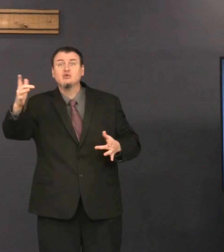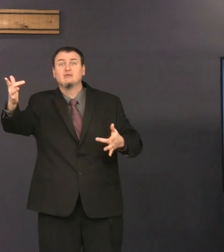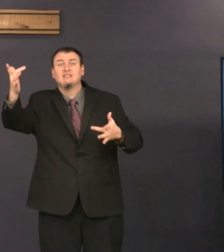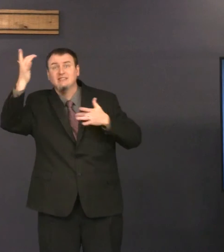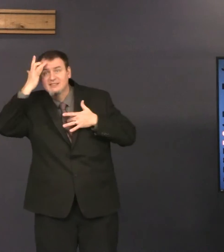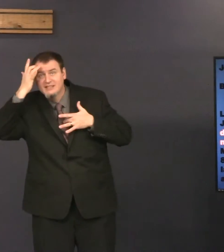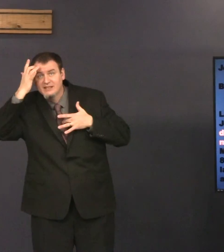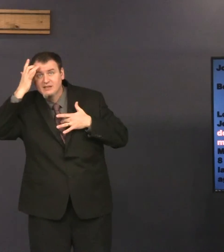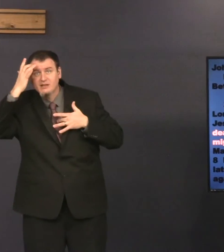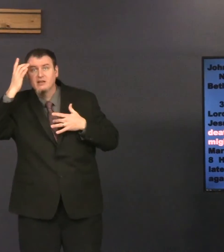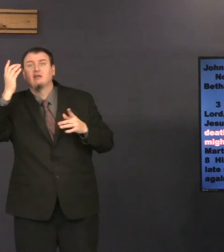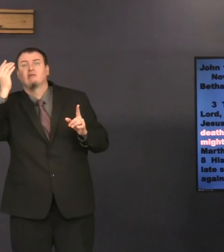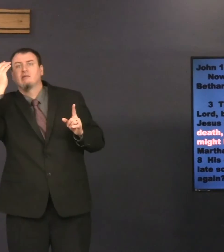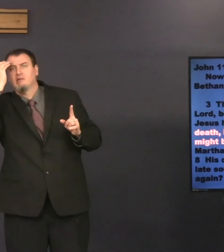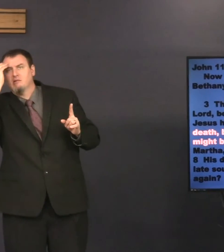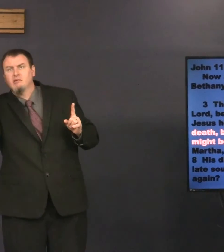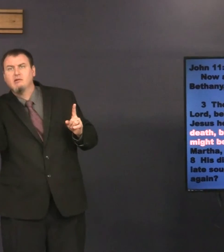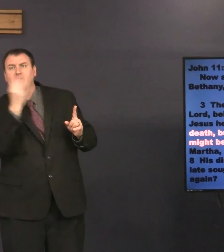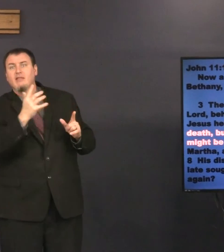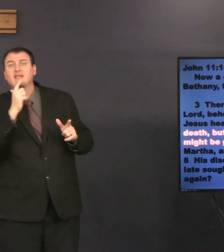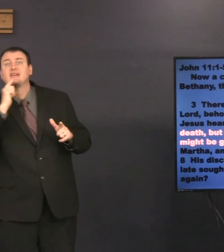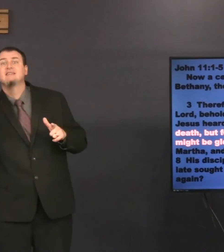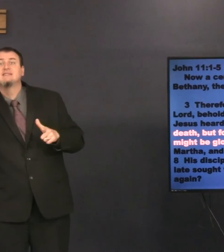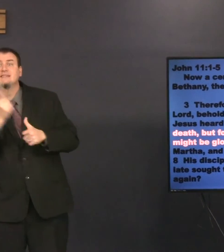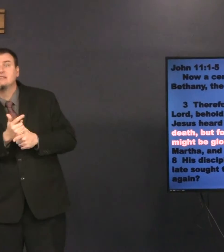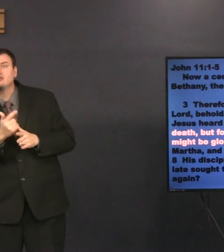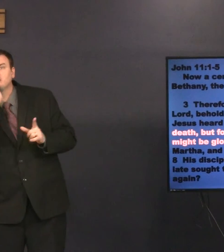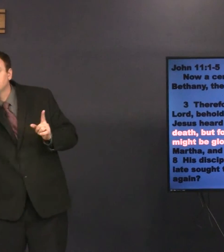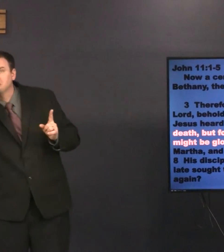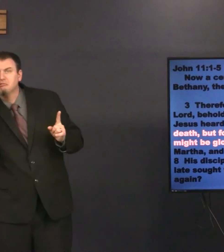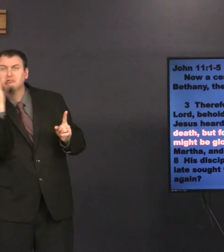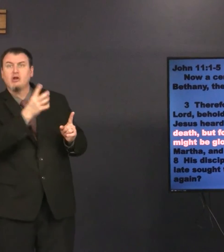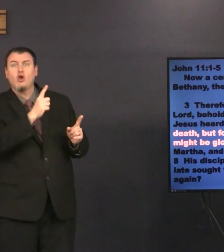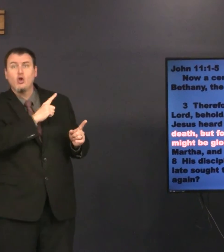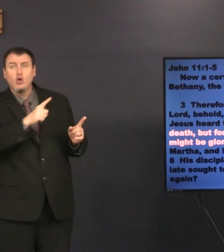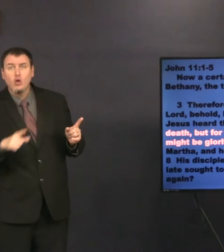So, when he heard that he was sick,